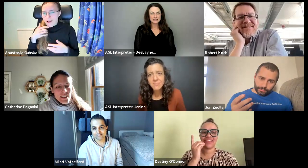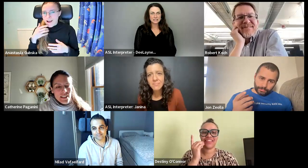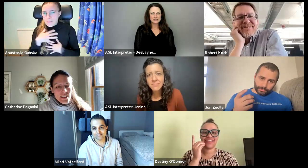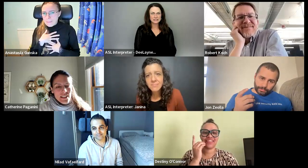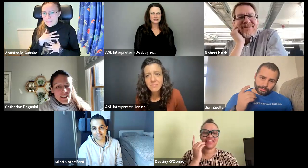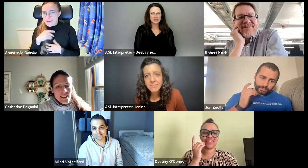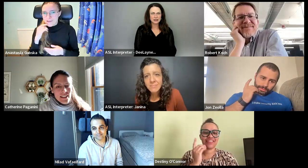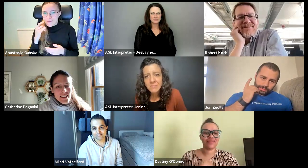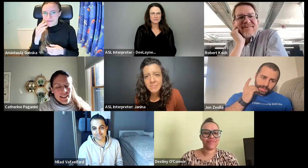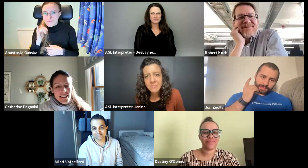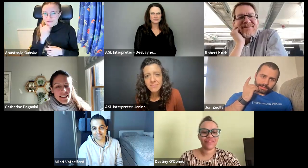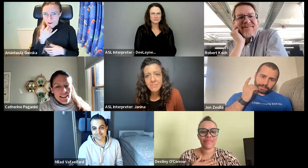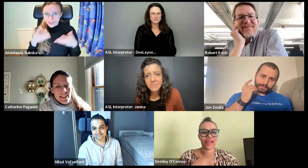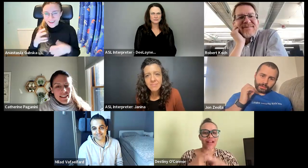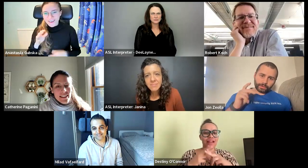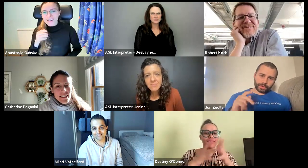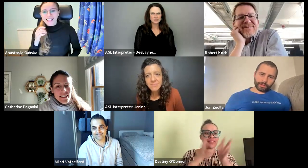And destinies. Um,